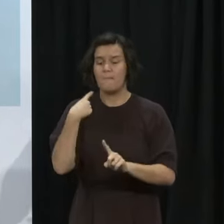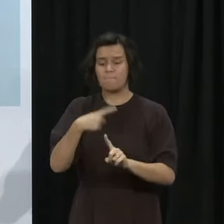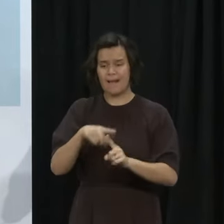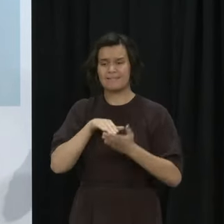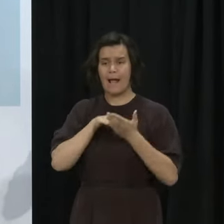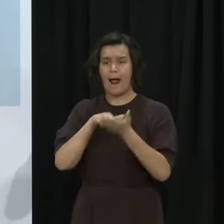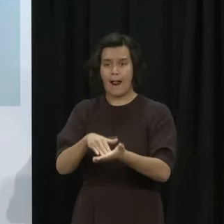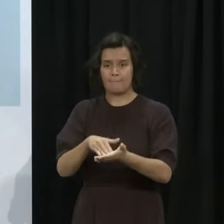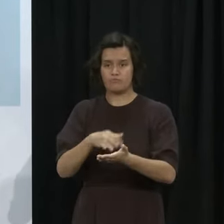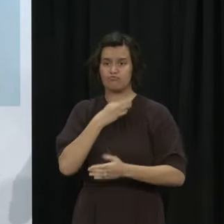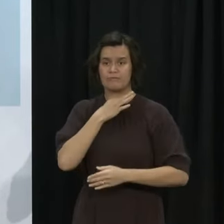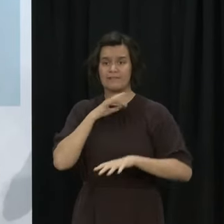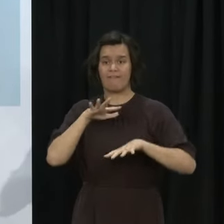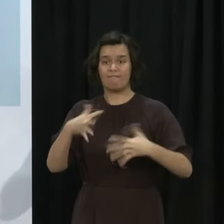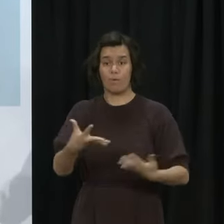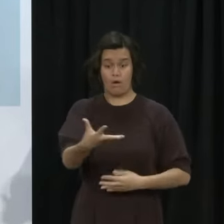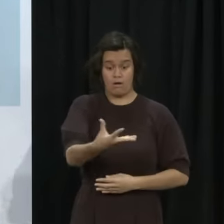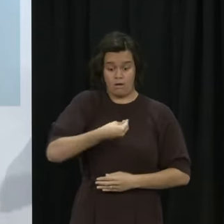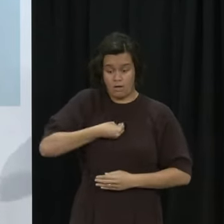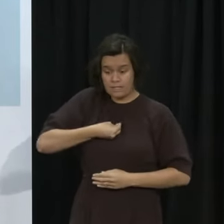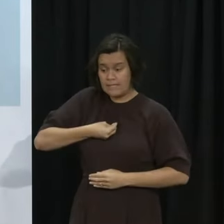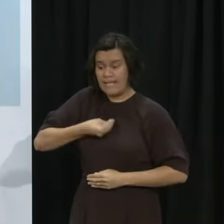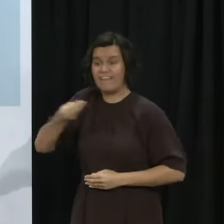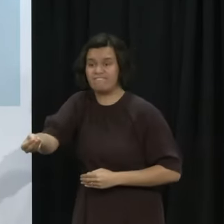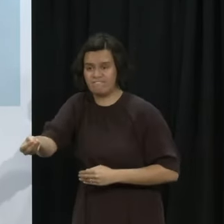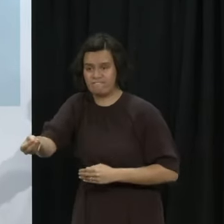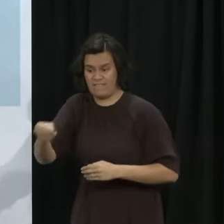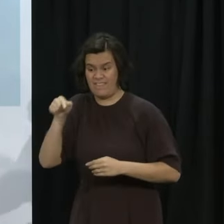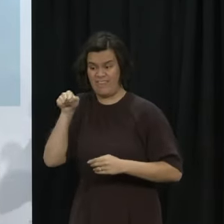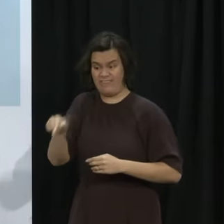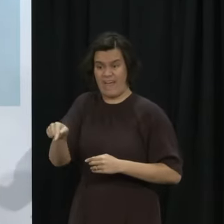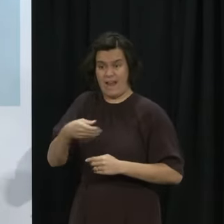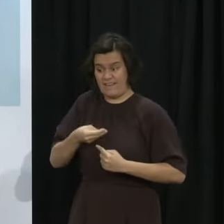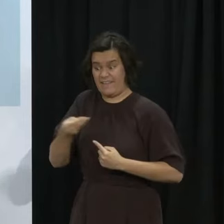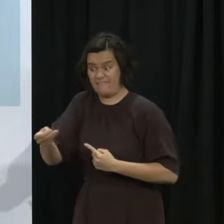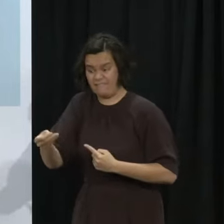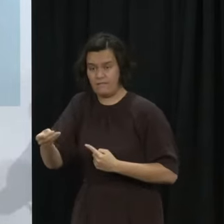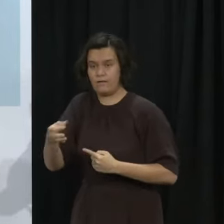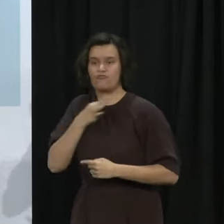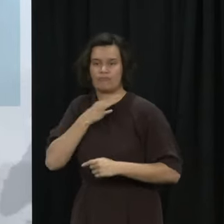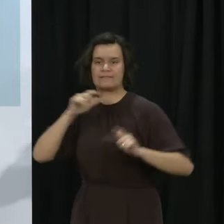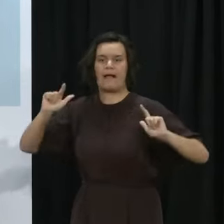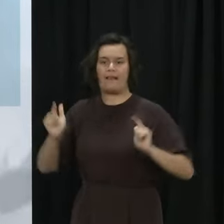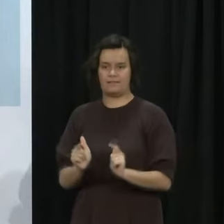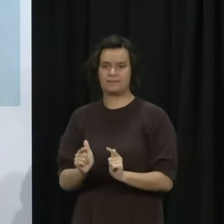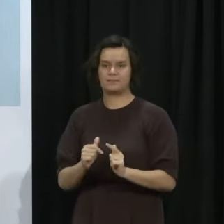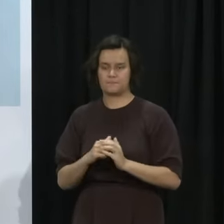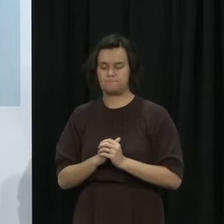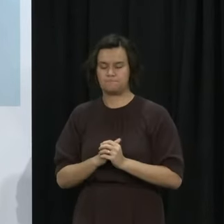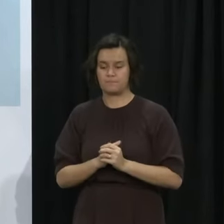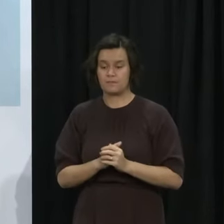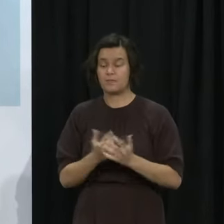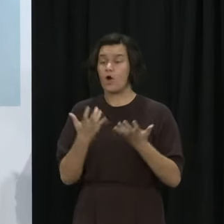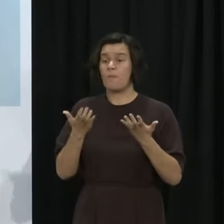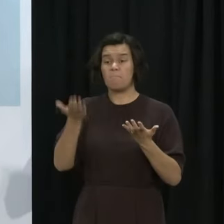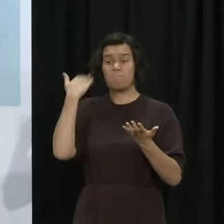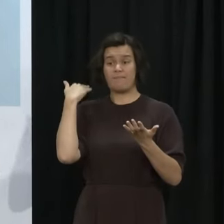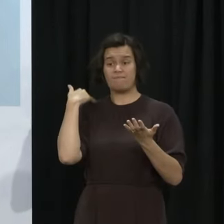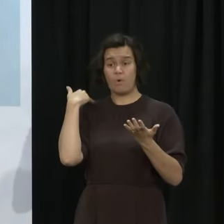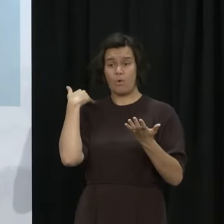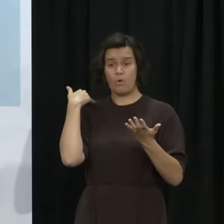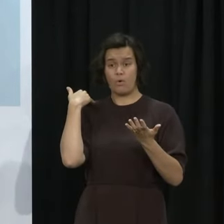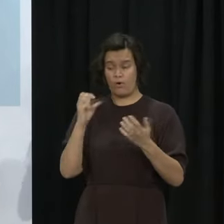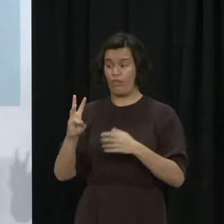severe infection. So, yesterday, Cabinet endorsed the decision by the Director-General to reduce the timeframe for people